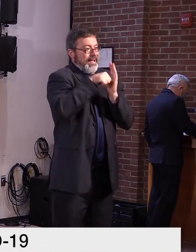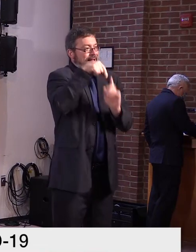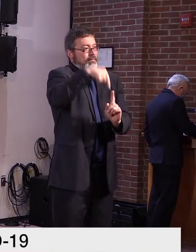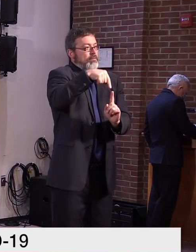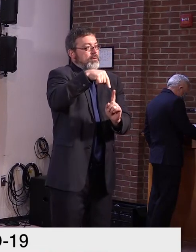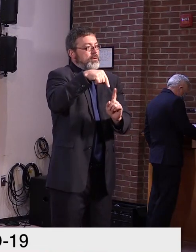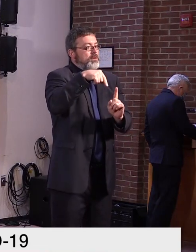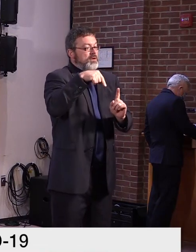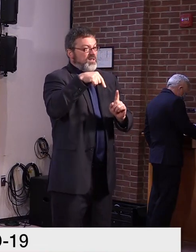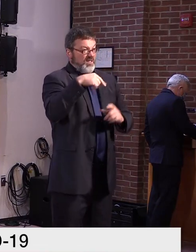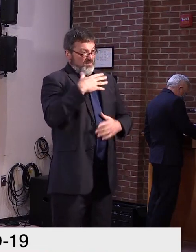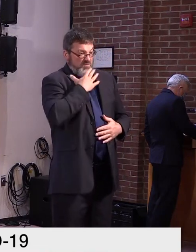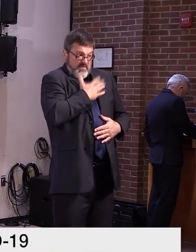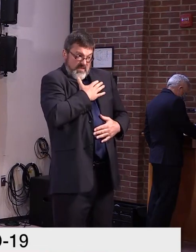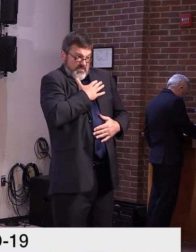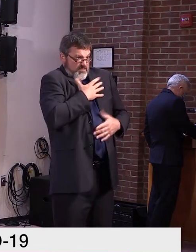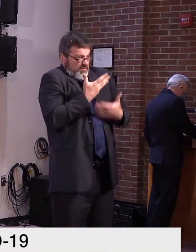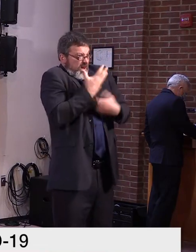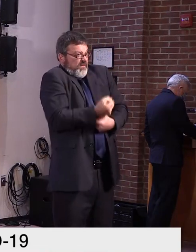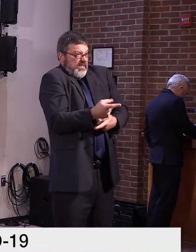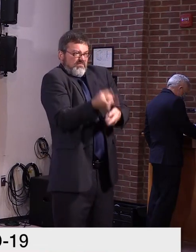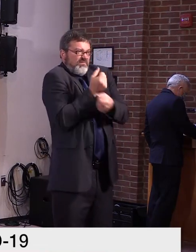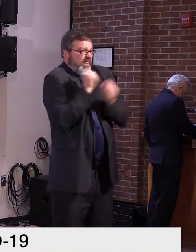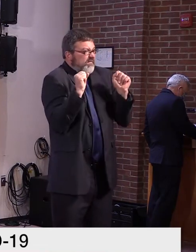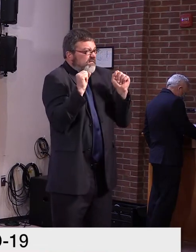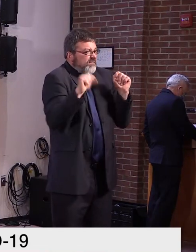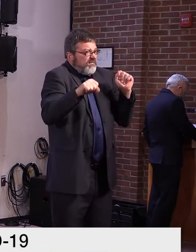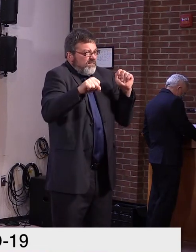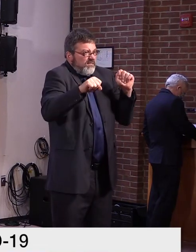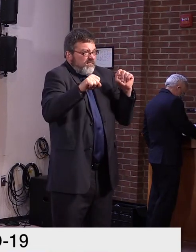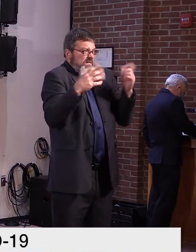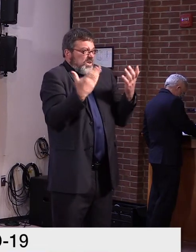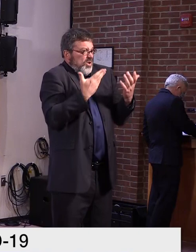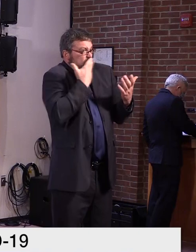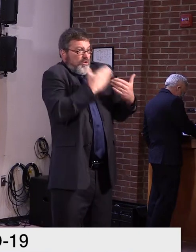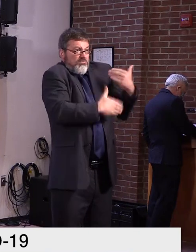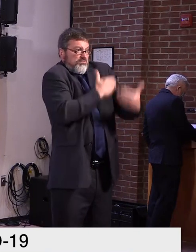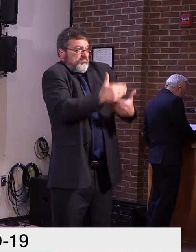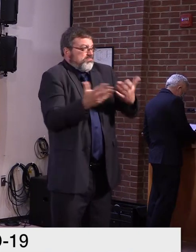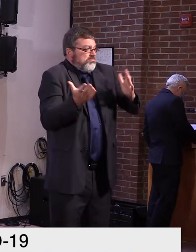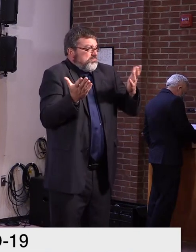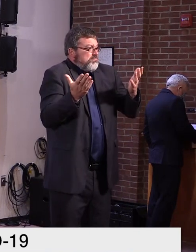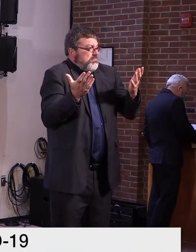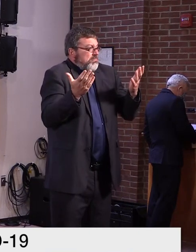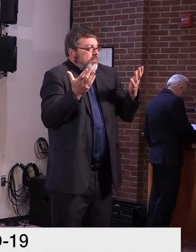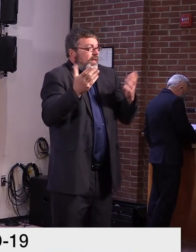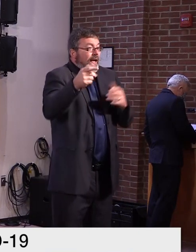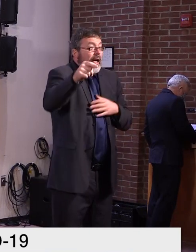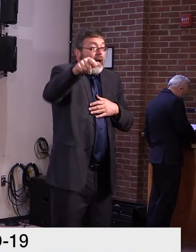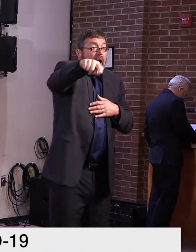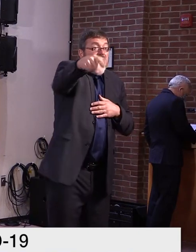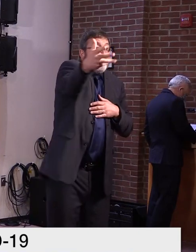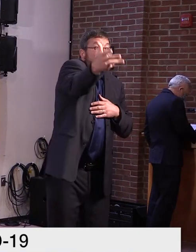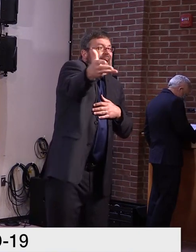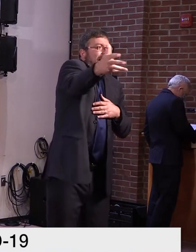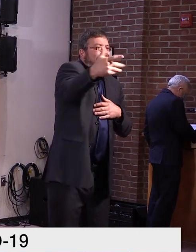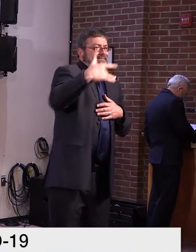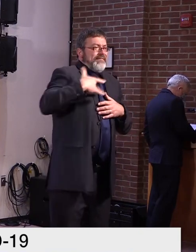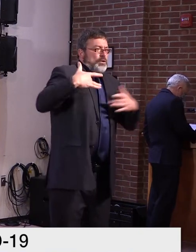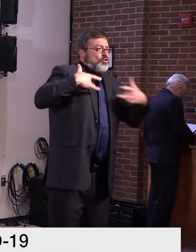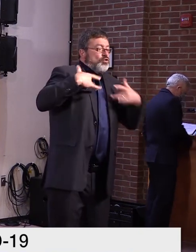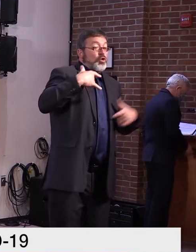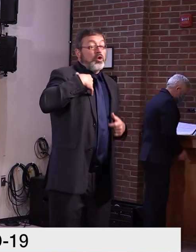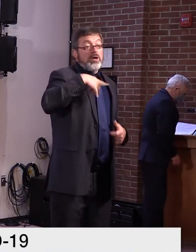um, that, uh, will be interesting, uh, to see, uh, the results of. I, um, I've had concerns, uh, about the,